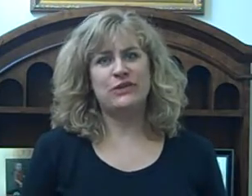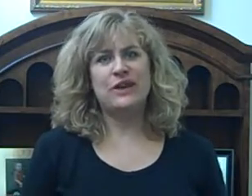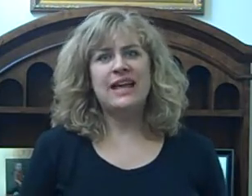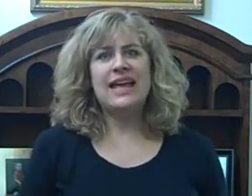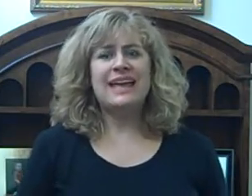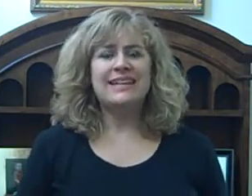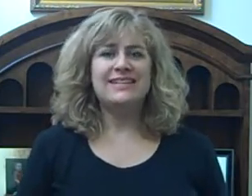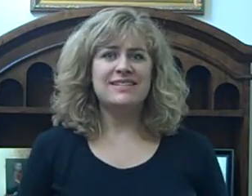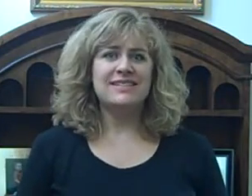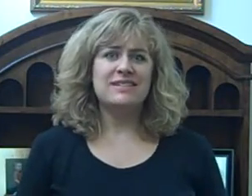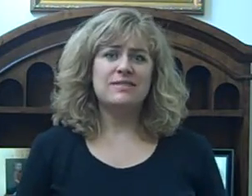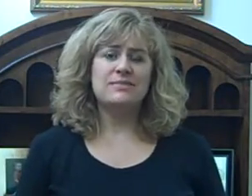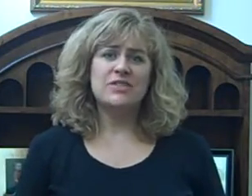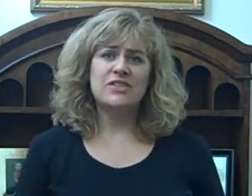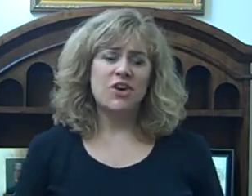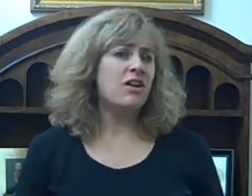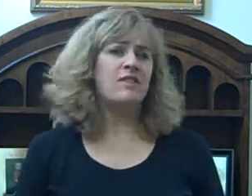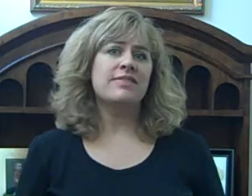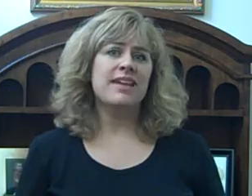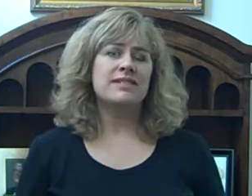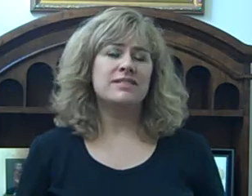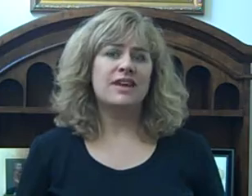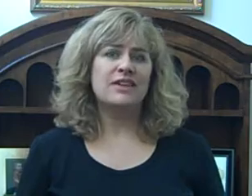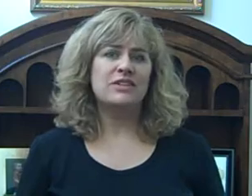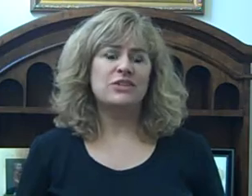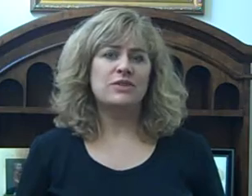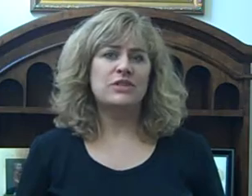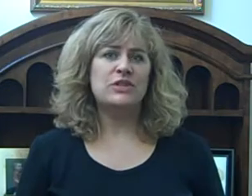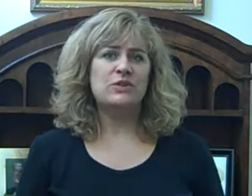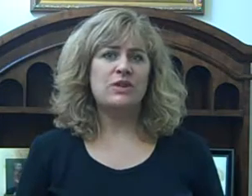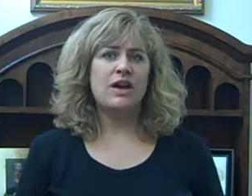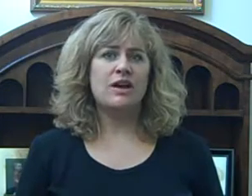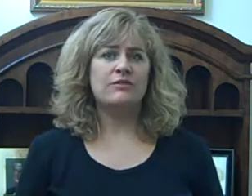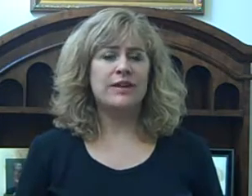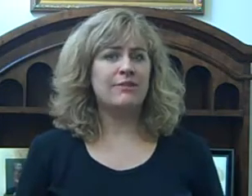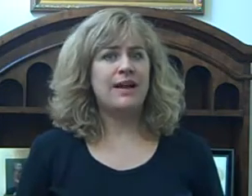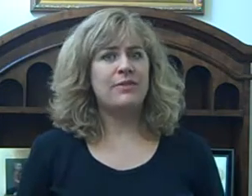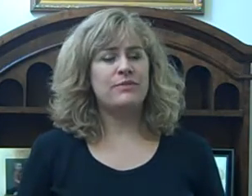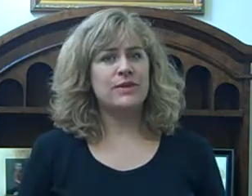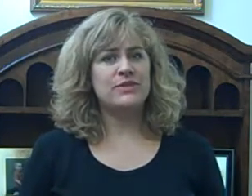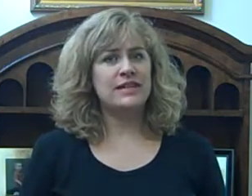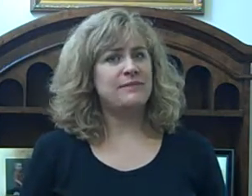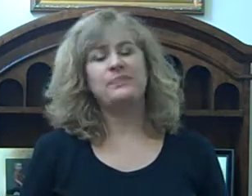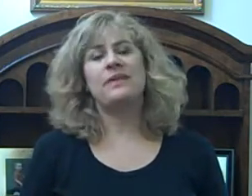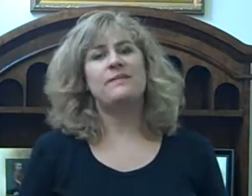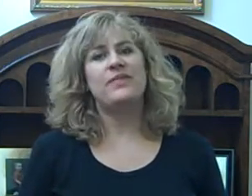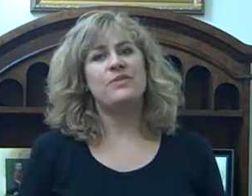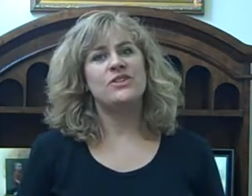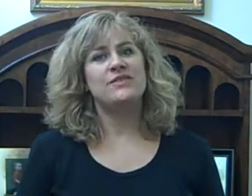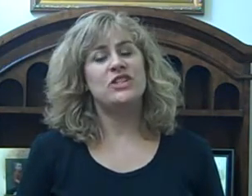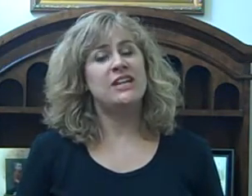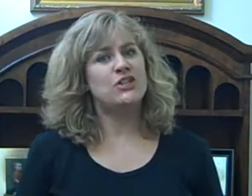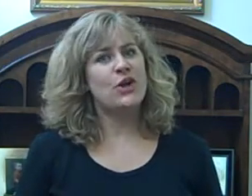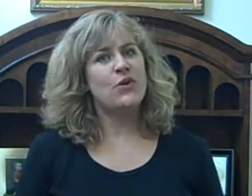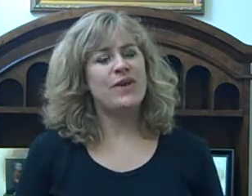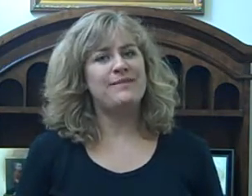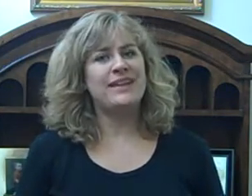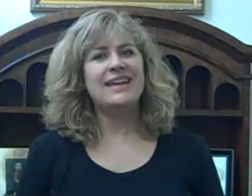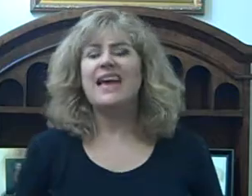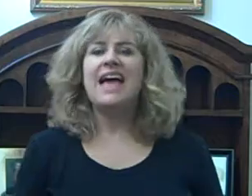to do, and it is a song that is sung to the tune of Ring Around the Rosie, but the words have changed quite a bit,